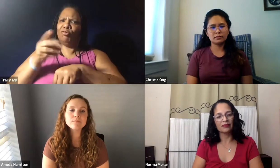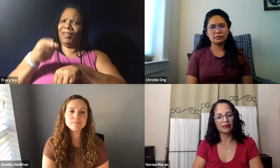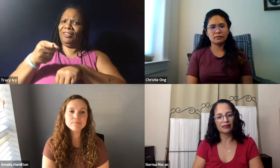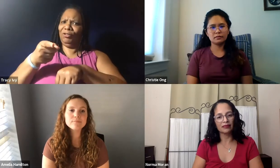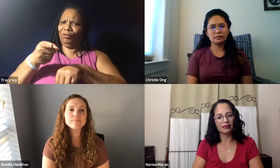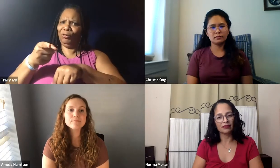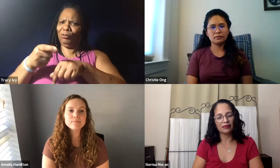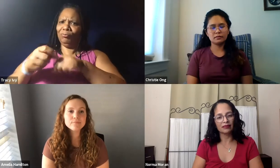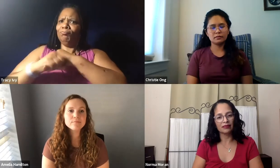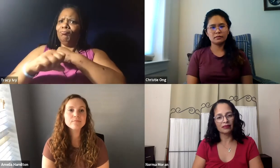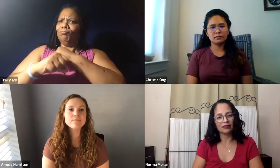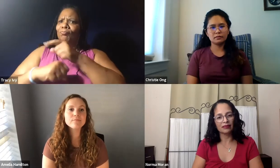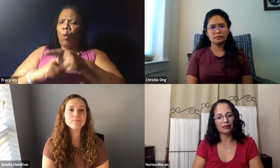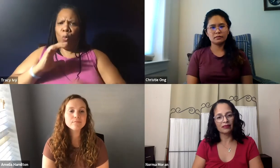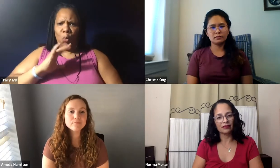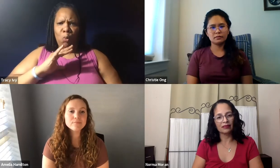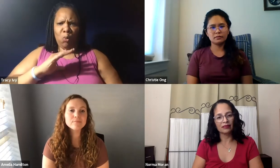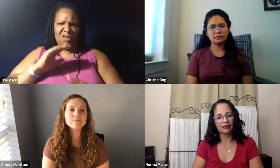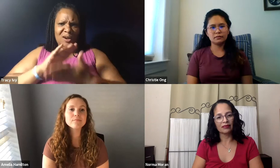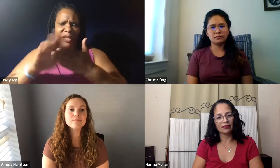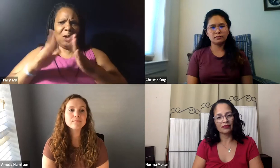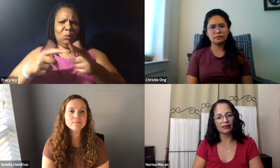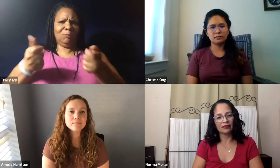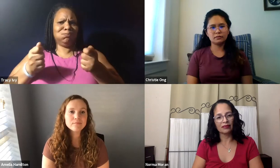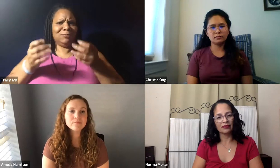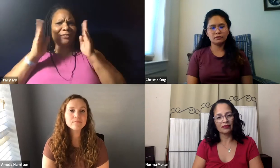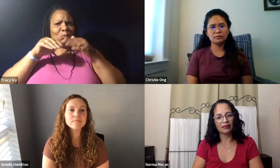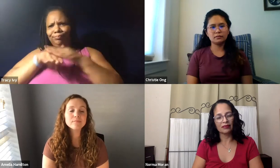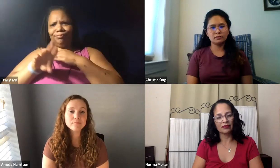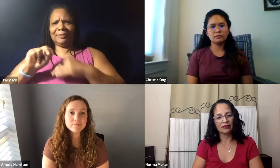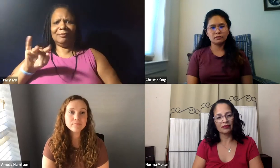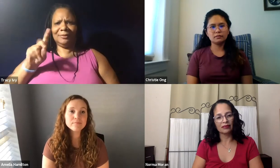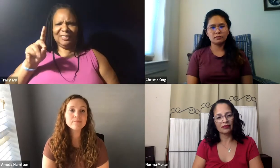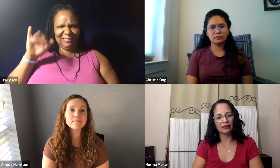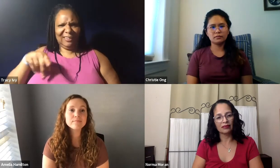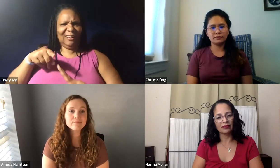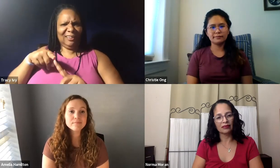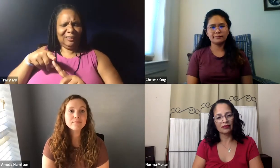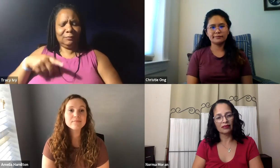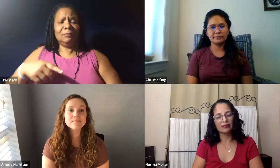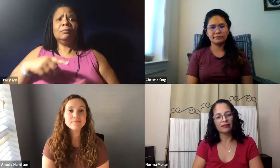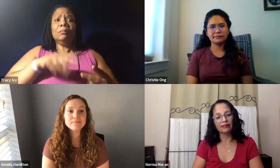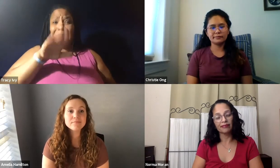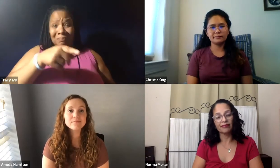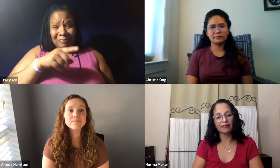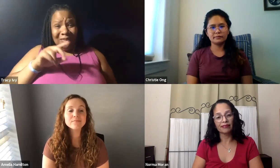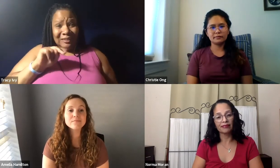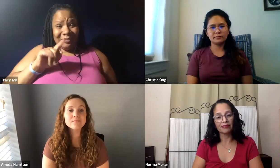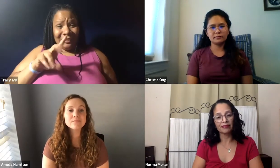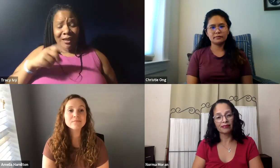and they do have a job fair right there. So that would be a nice way to kind of bring more people into the network.